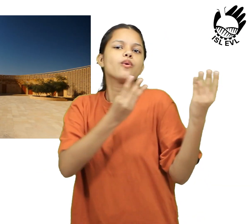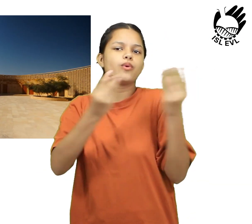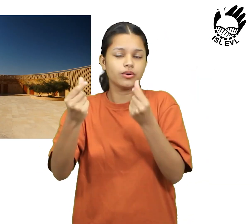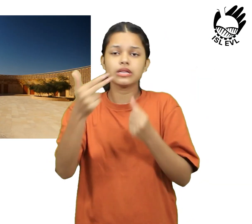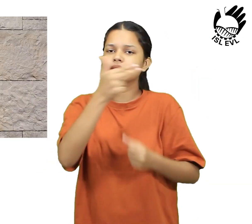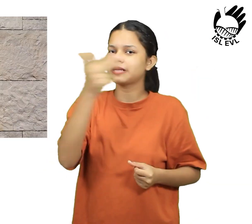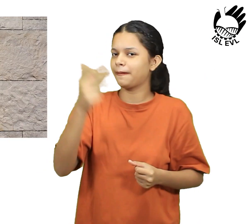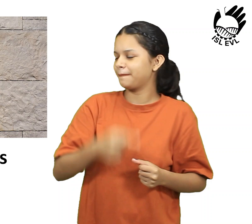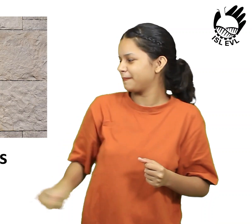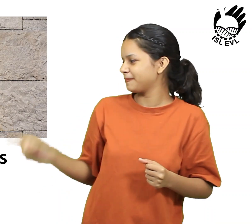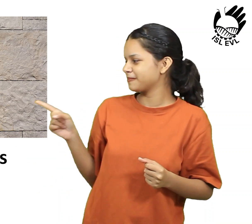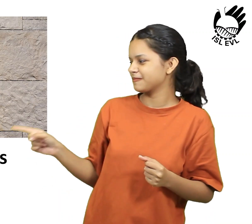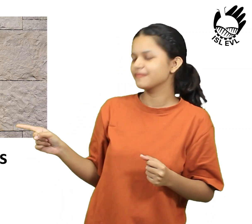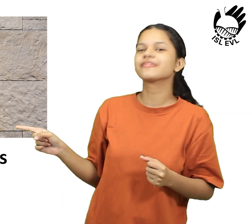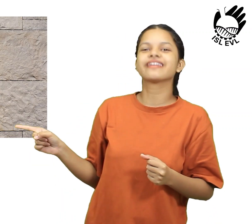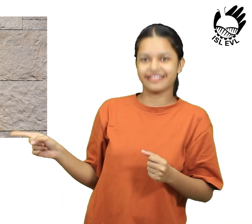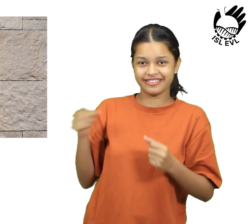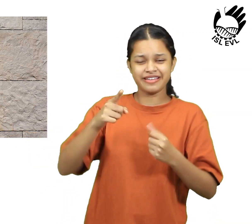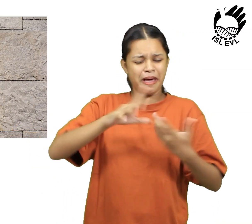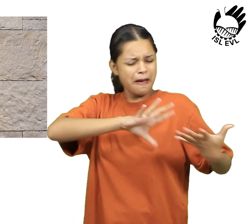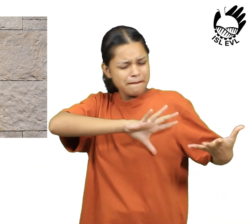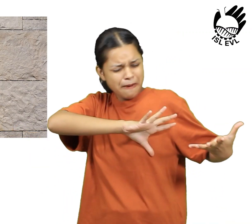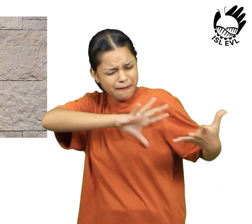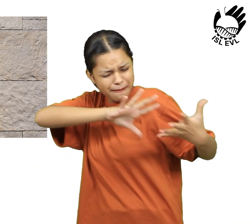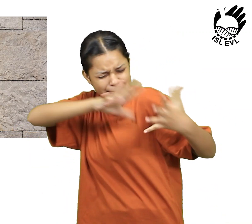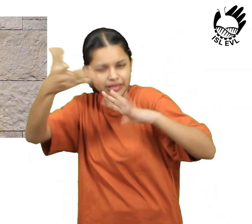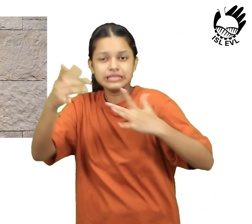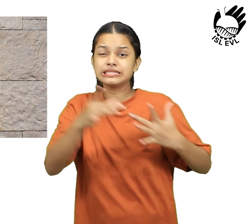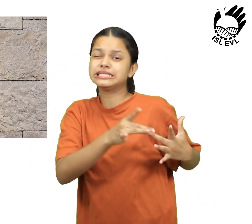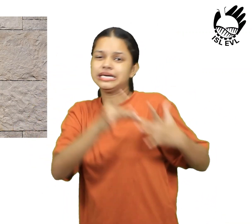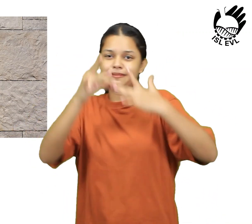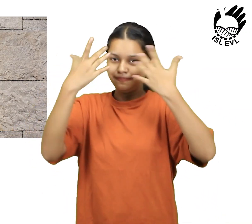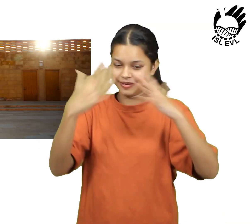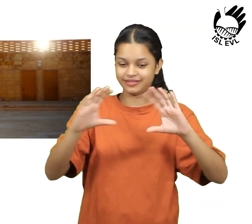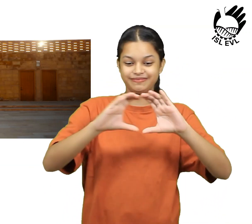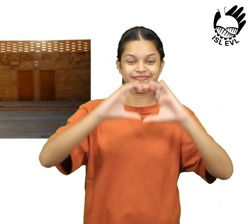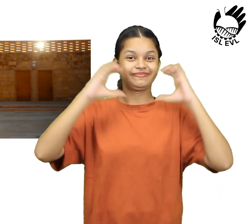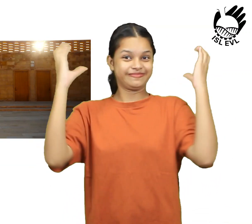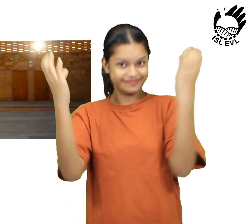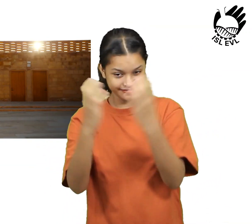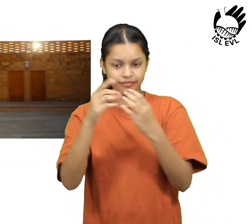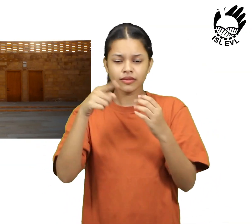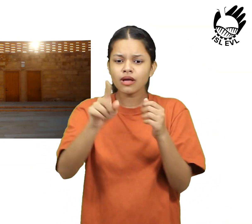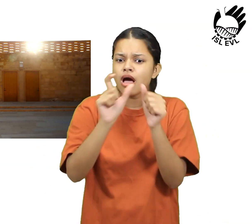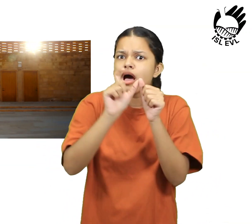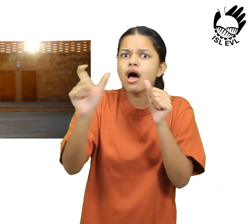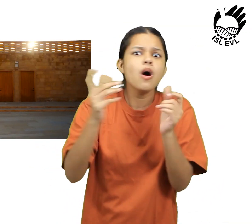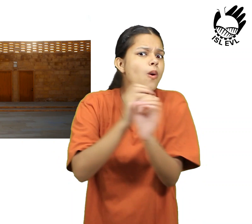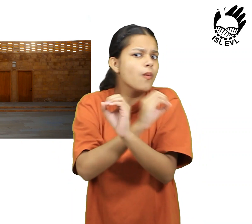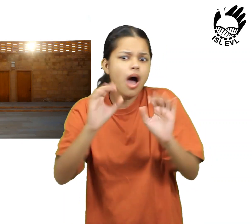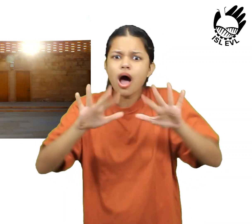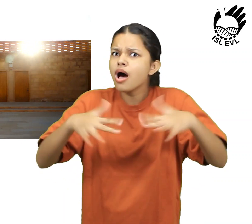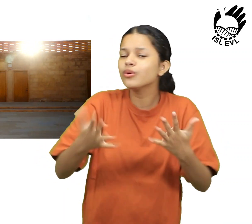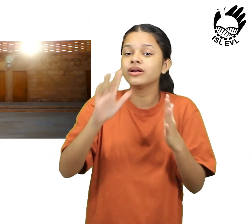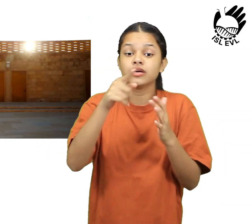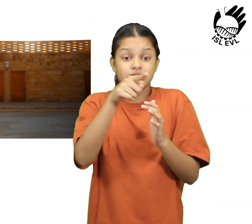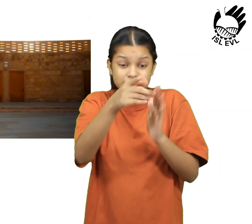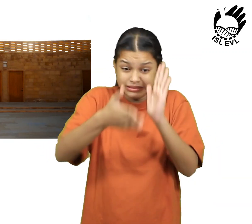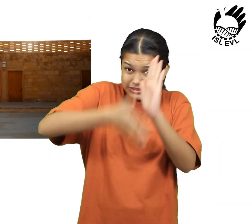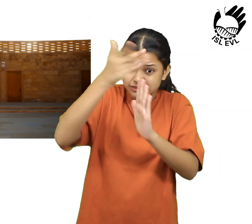comfortable. The school is oval-shaped with a large courtyard in the centre. courtyard is surrounded by a series of sandstone walls